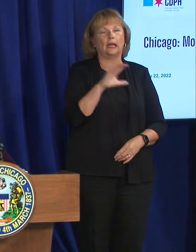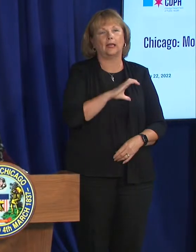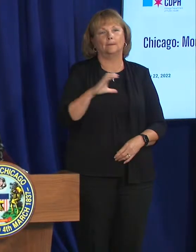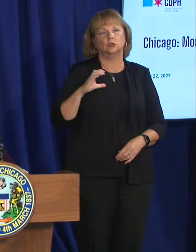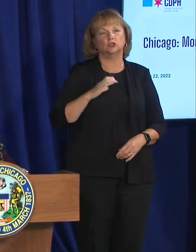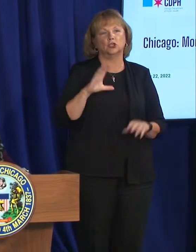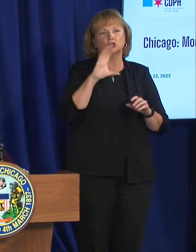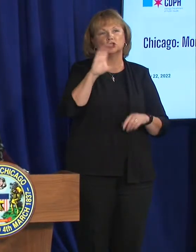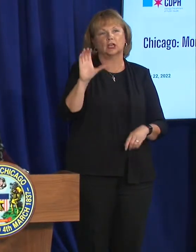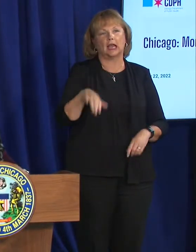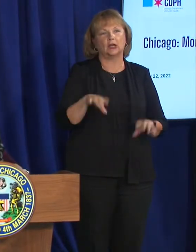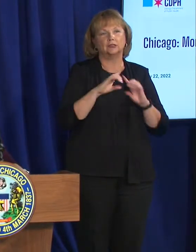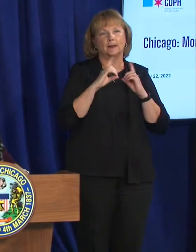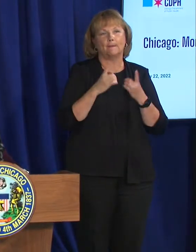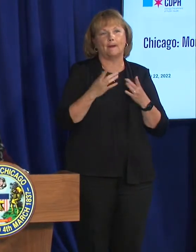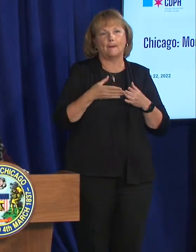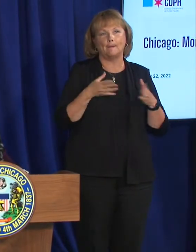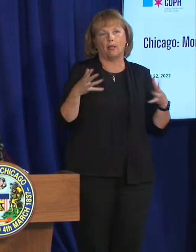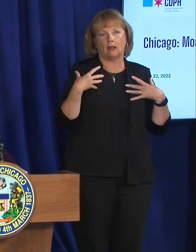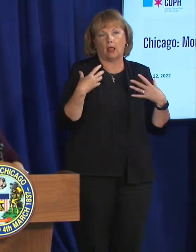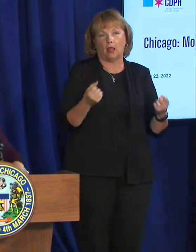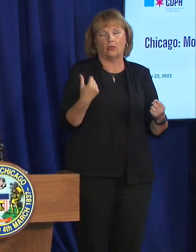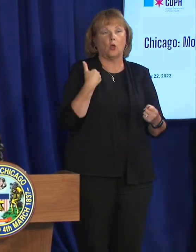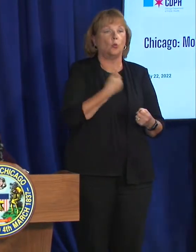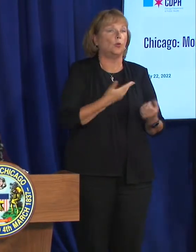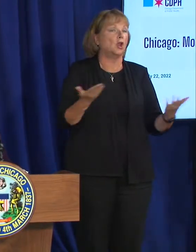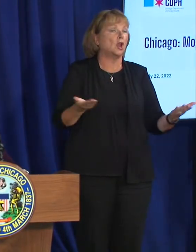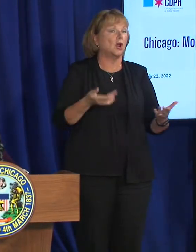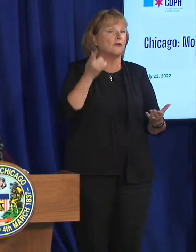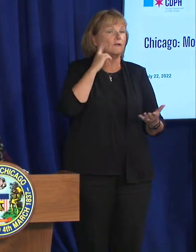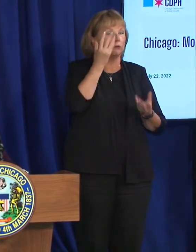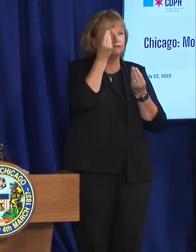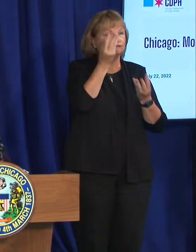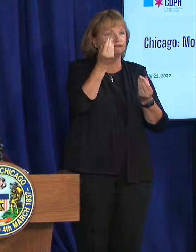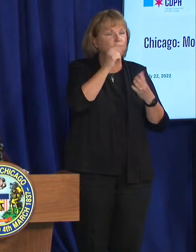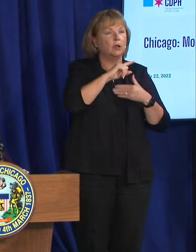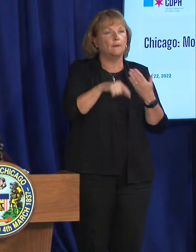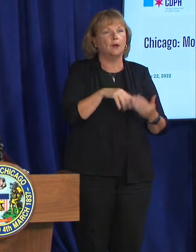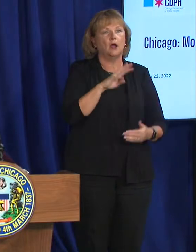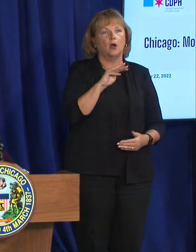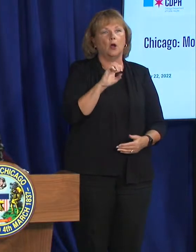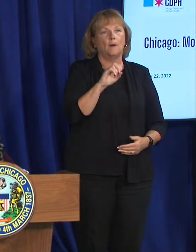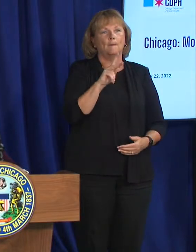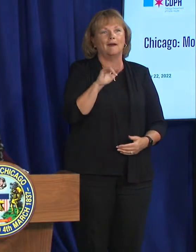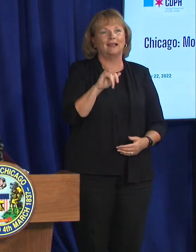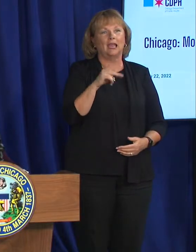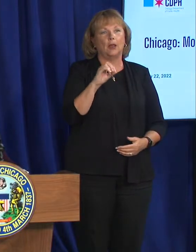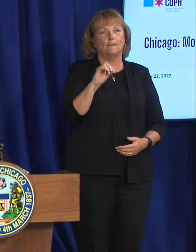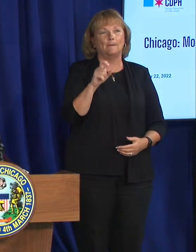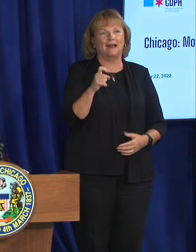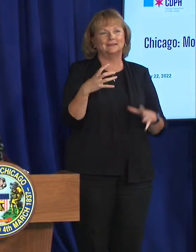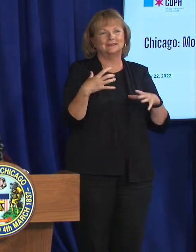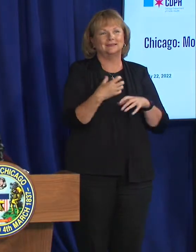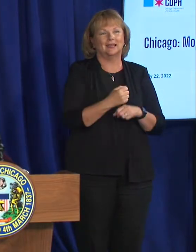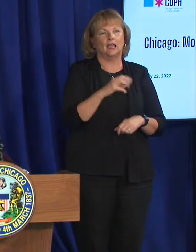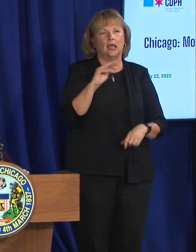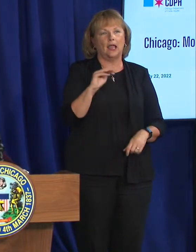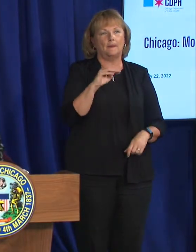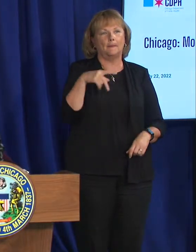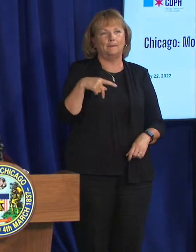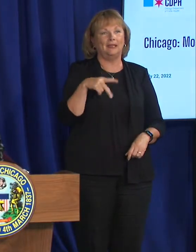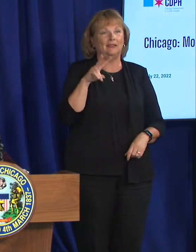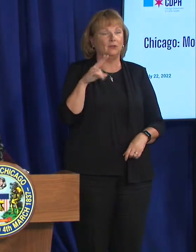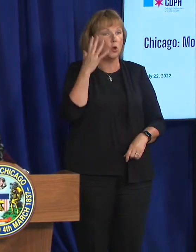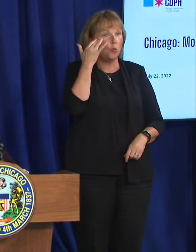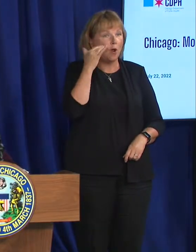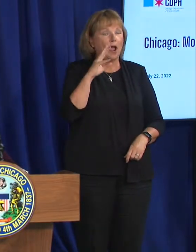Chicago Department of Public Health and we are here to give an update on monkey pox or what we often call MPV because monkey pox